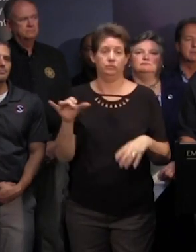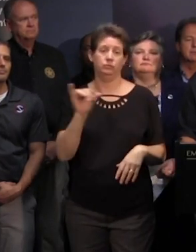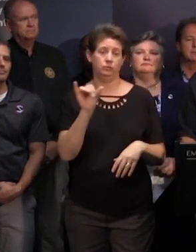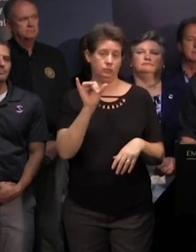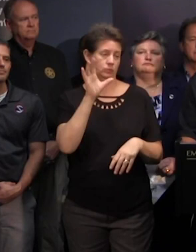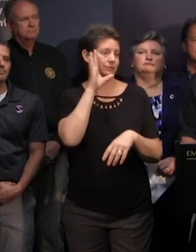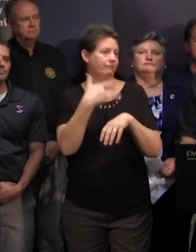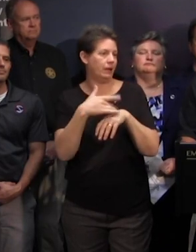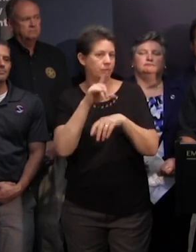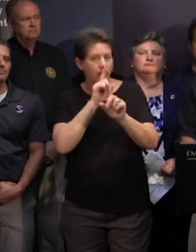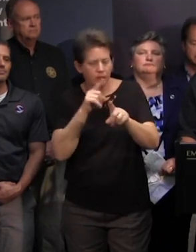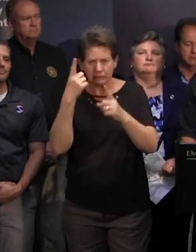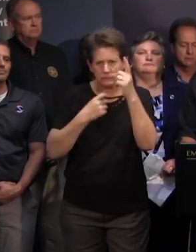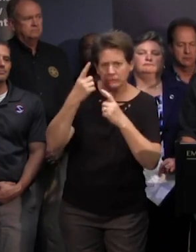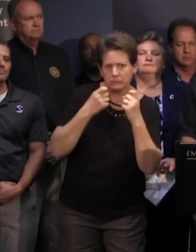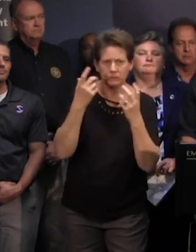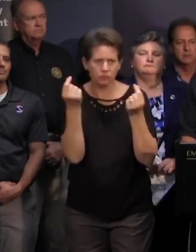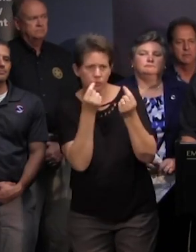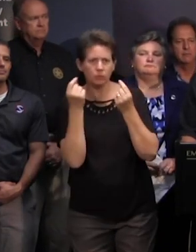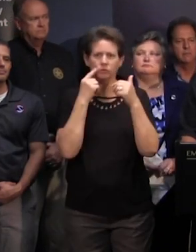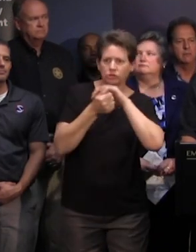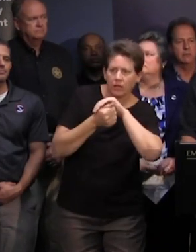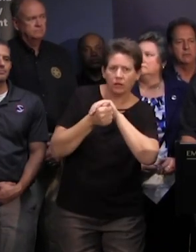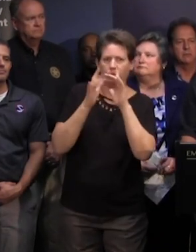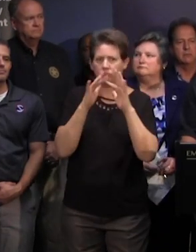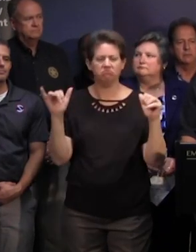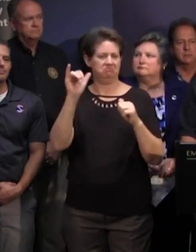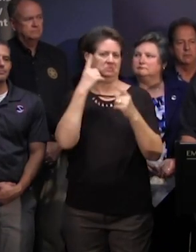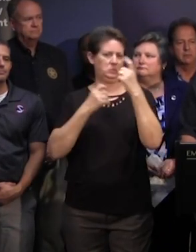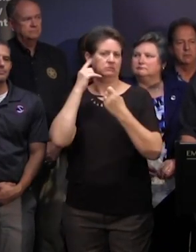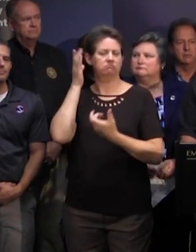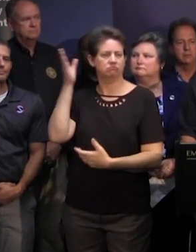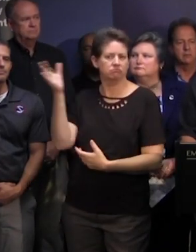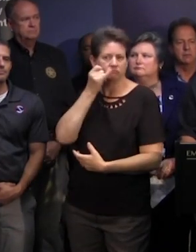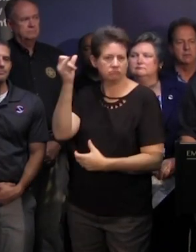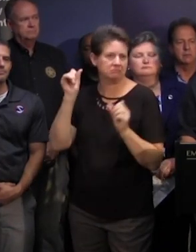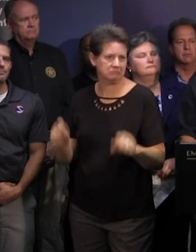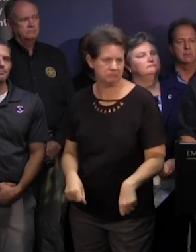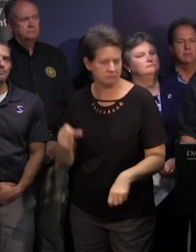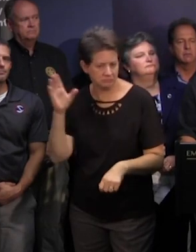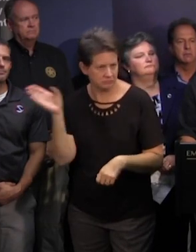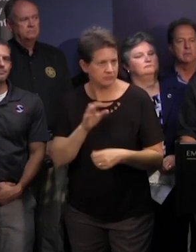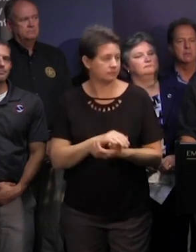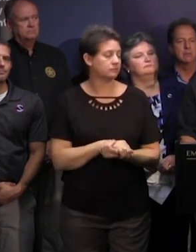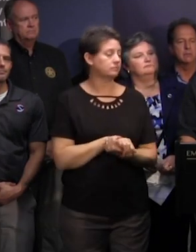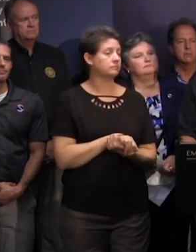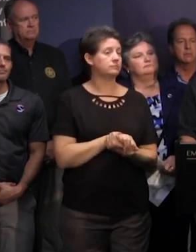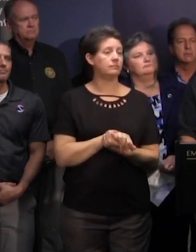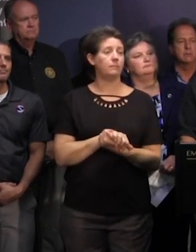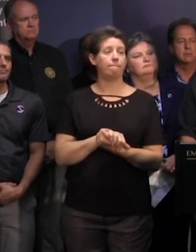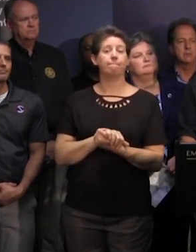that'll be available to answer any questions in terms of the evacuation and sheltering and any other questions you might have just to repeat though